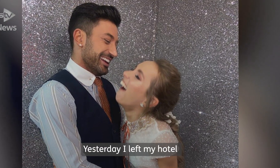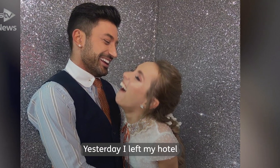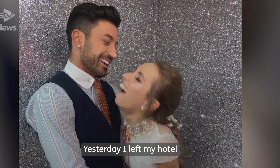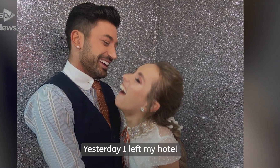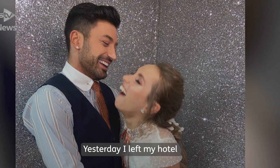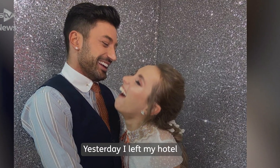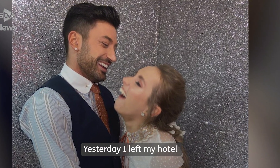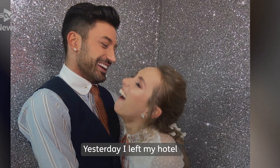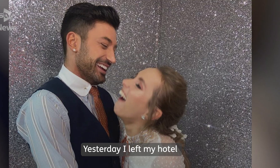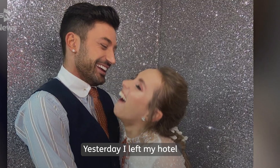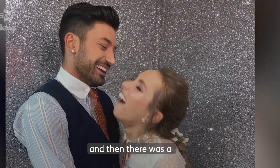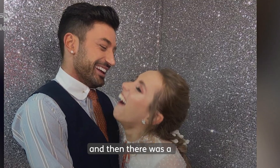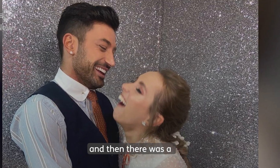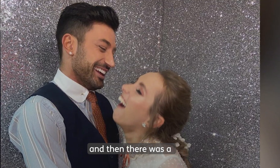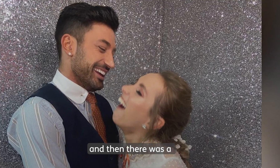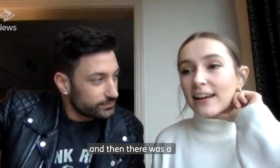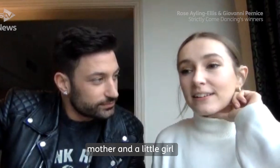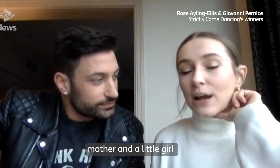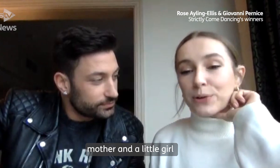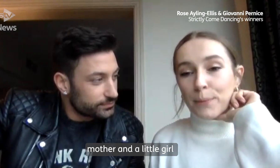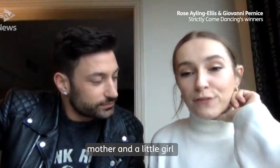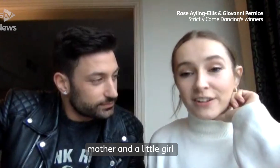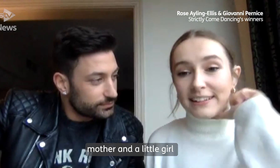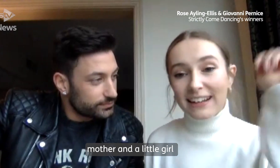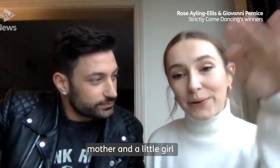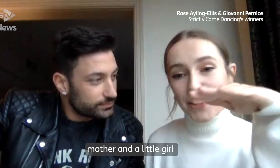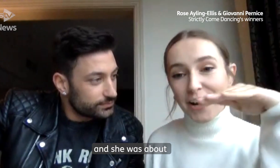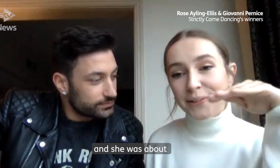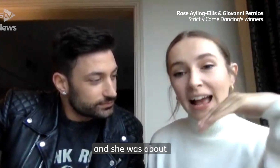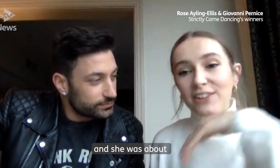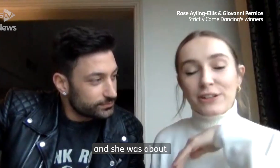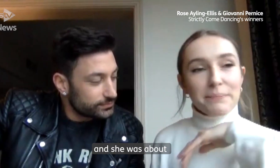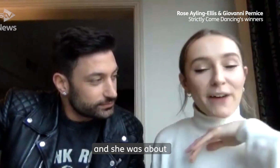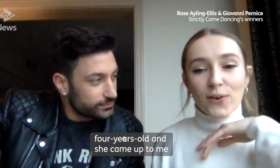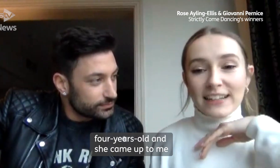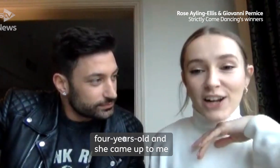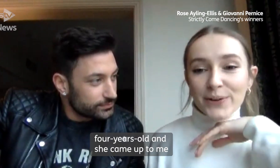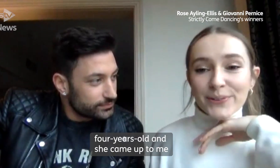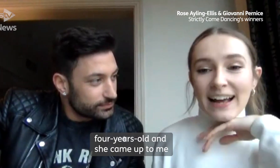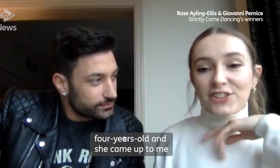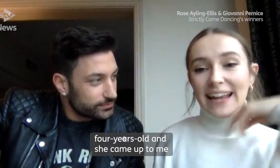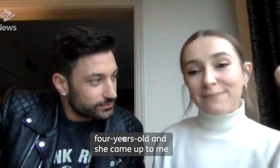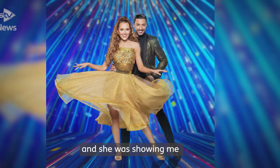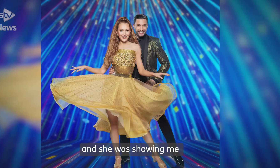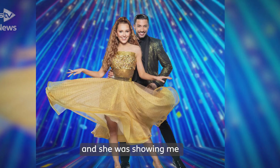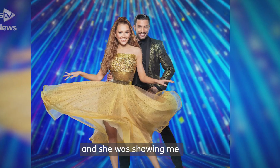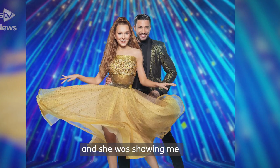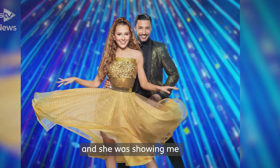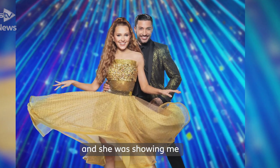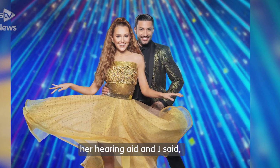Yesterday I left my hotel and then there was a mother and a little girl and she's about four years old and she came up to me and she was